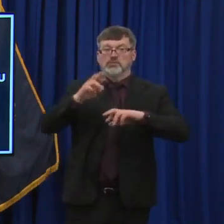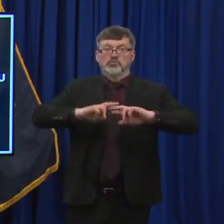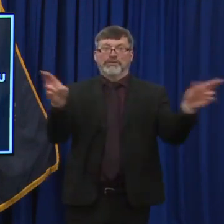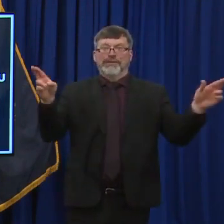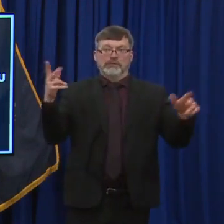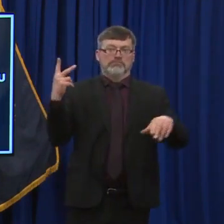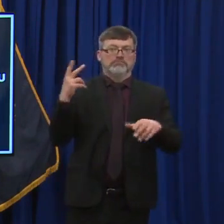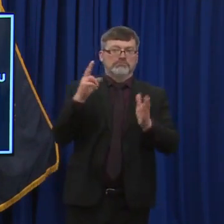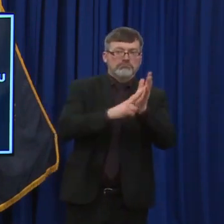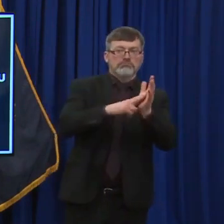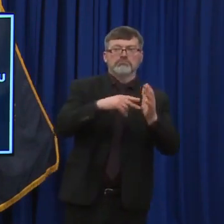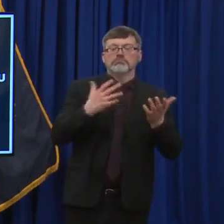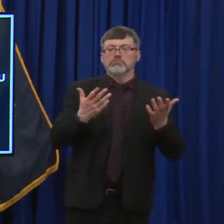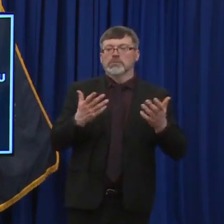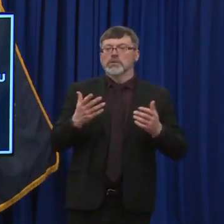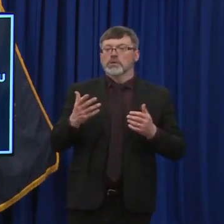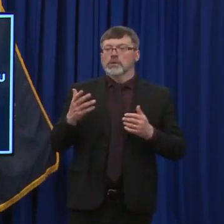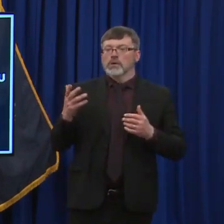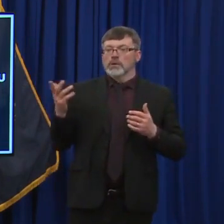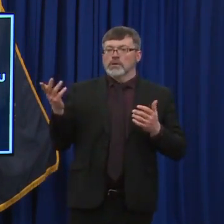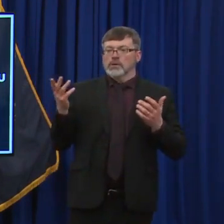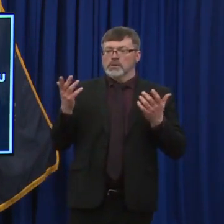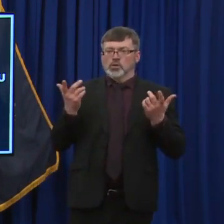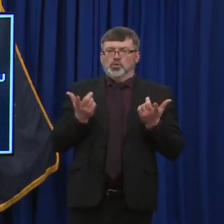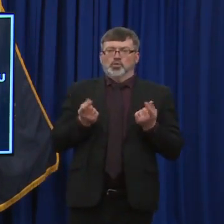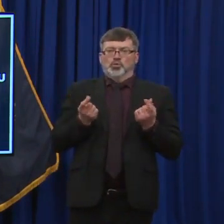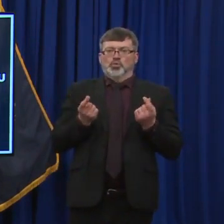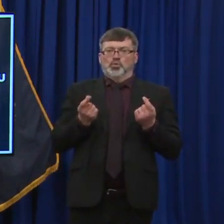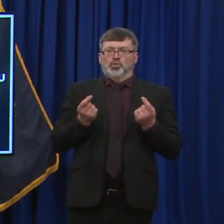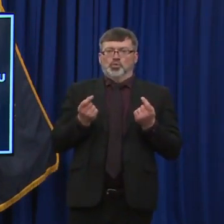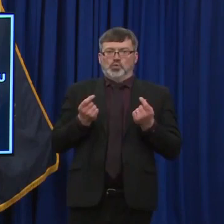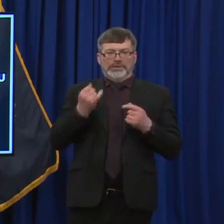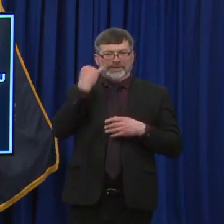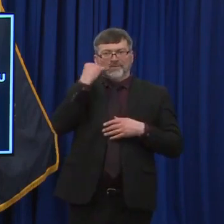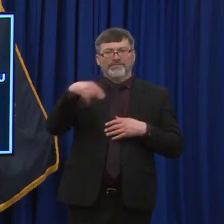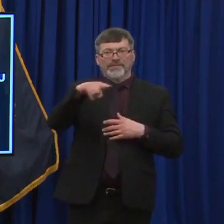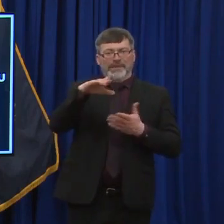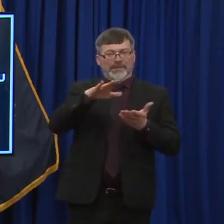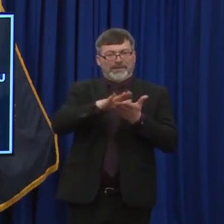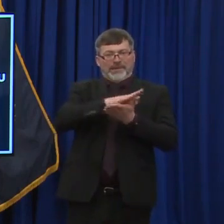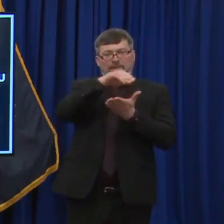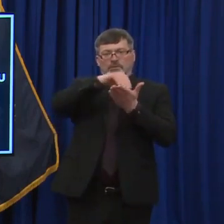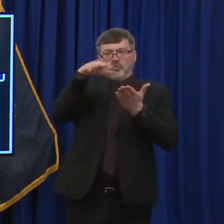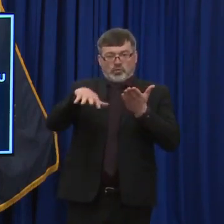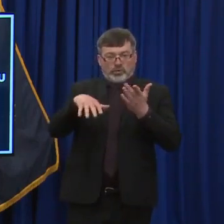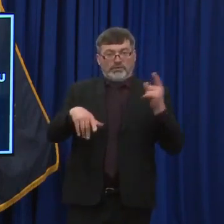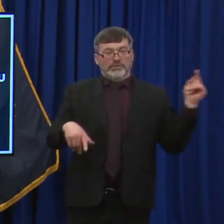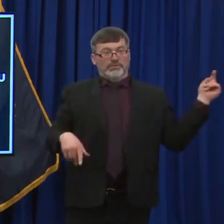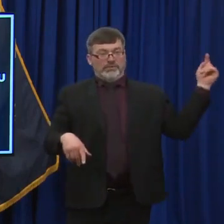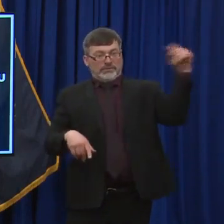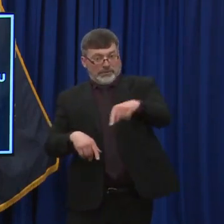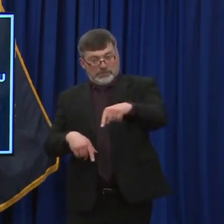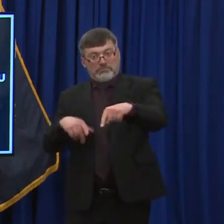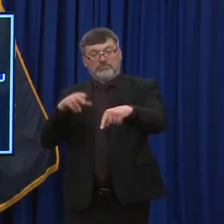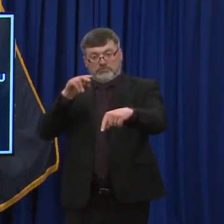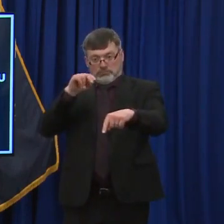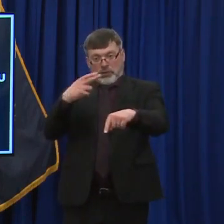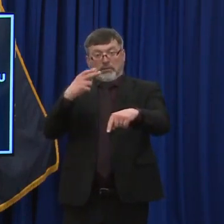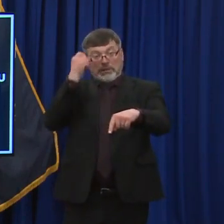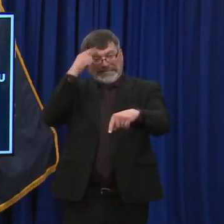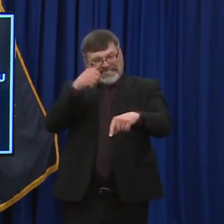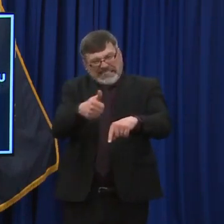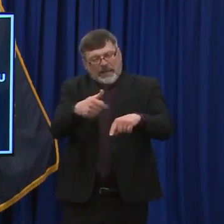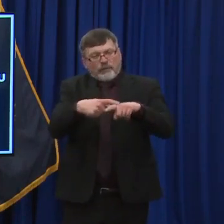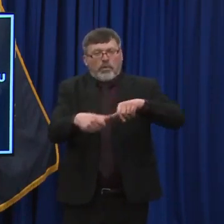for out-of-state college students? We have this ongoing debate about this time about domicile and presidency for voting, but what about